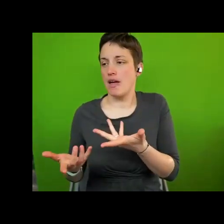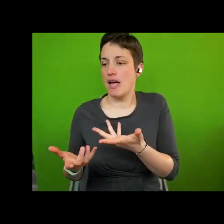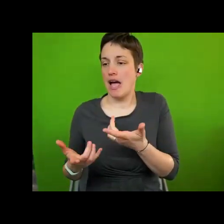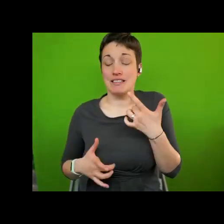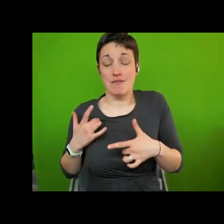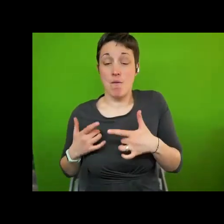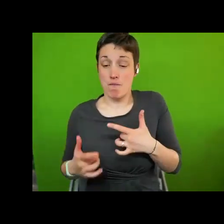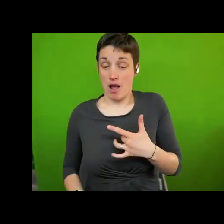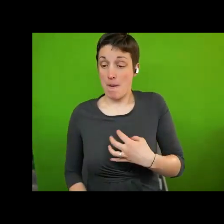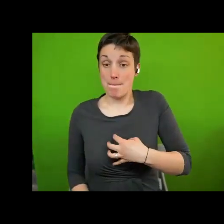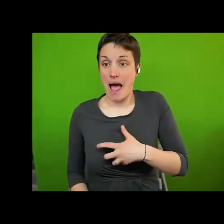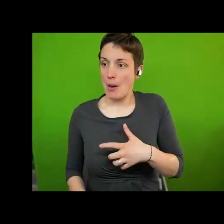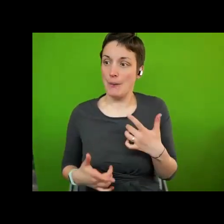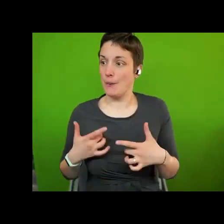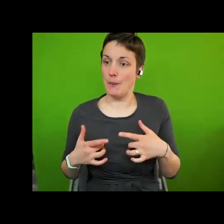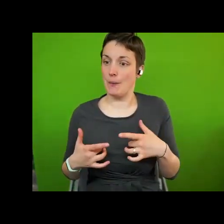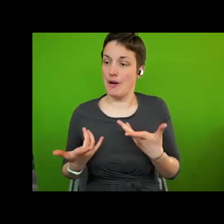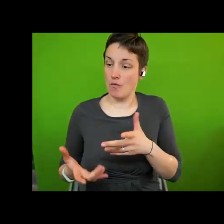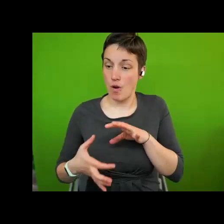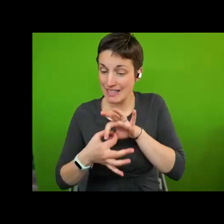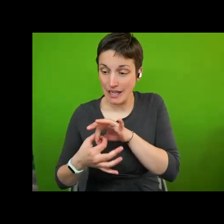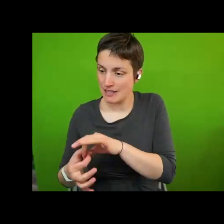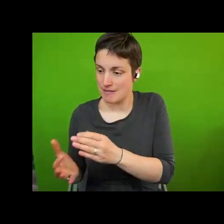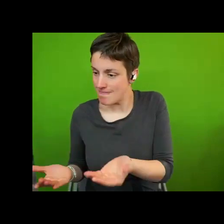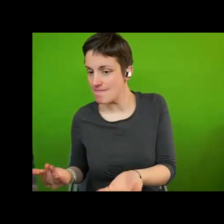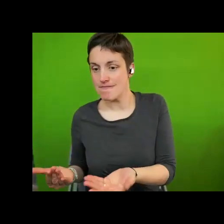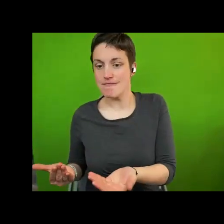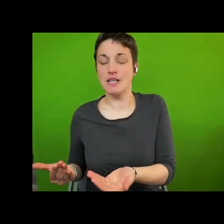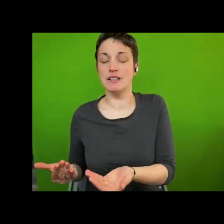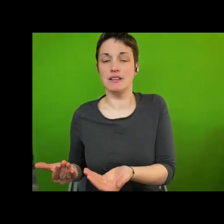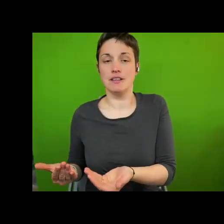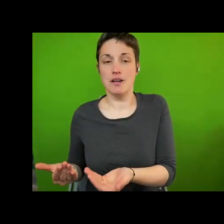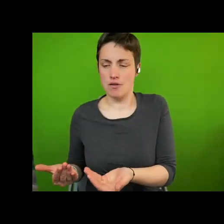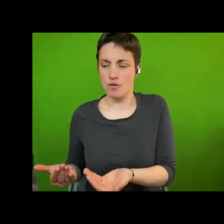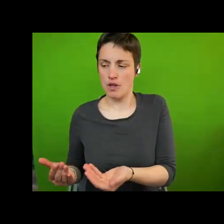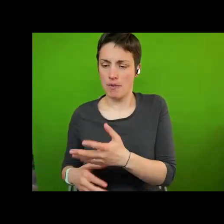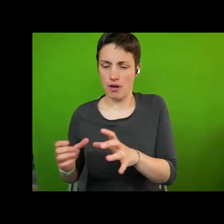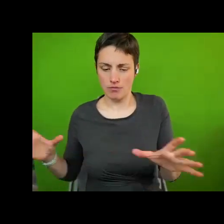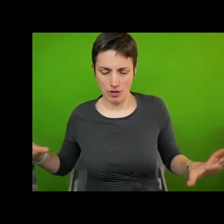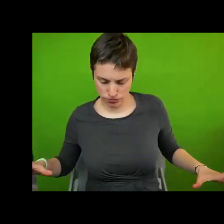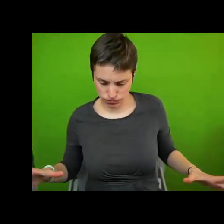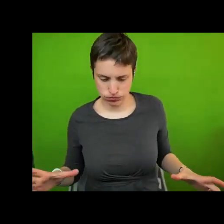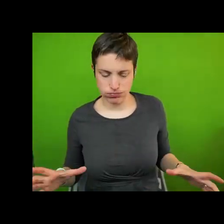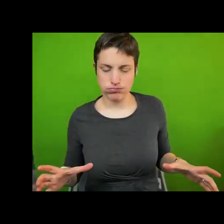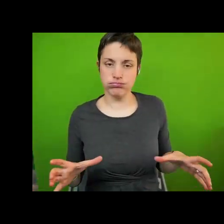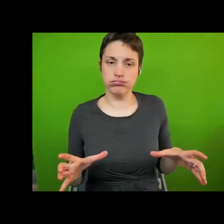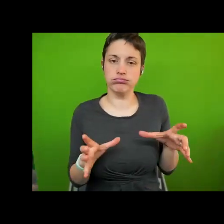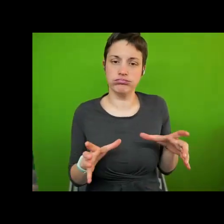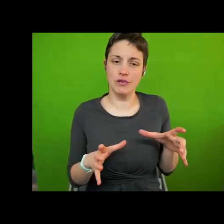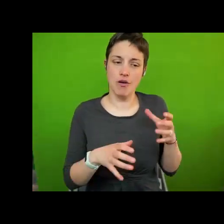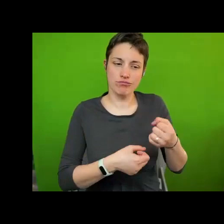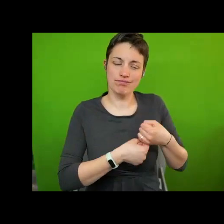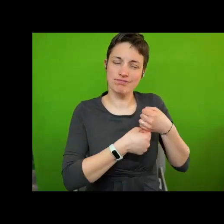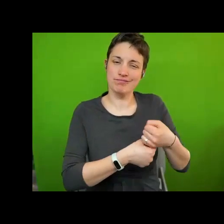or engaged citizens towards uh a movement that comes with its own uh framework